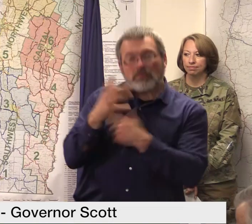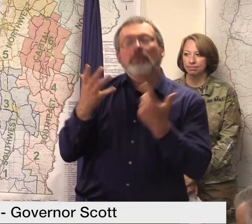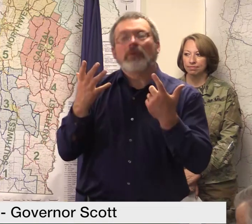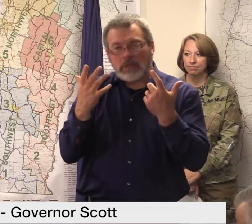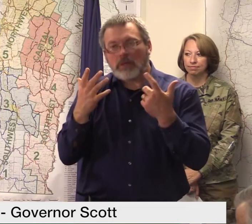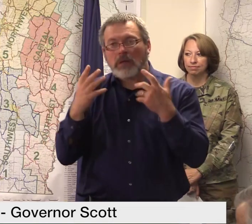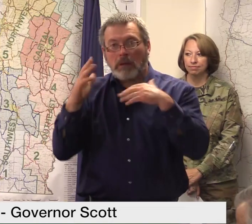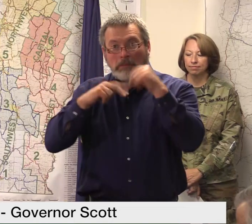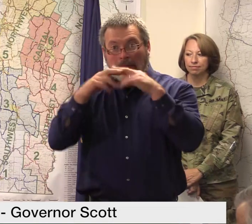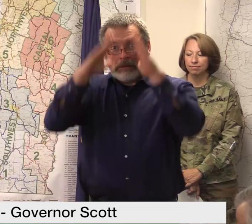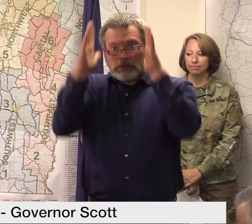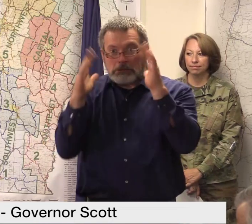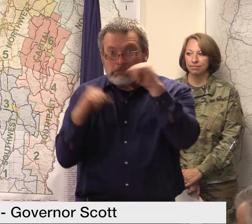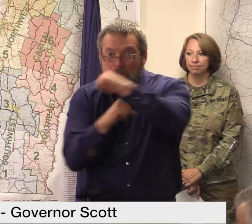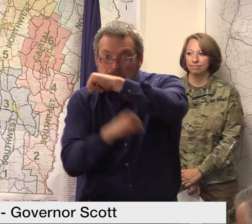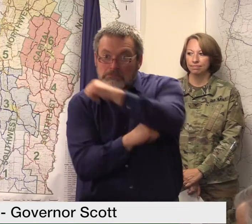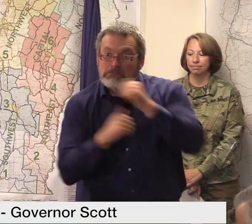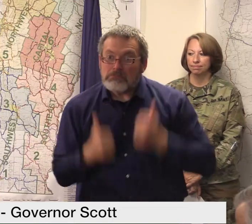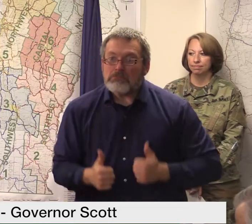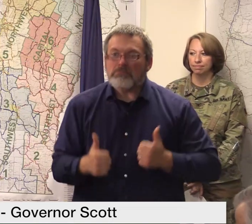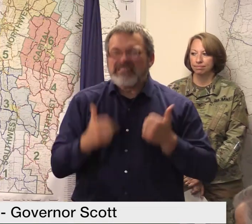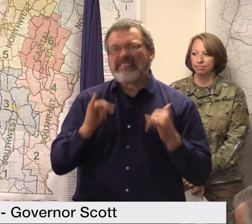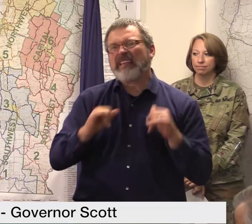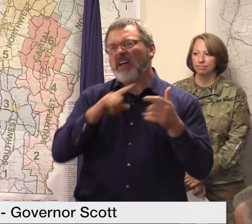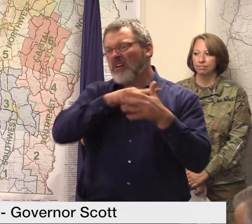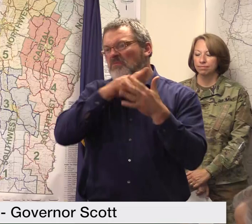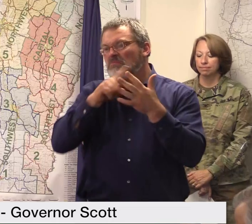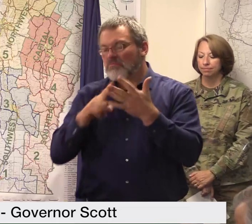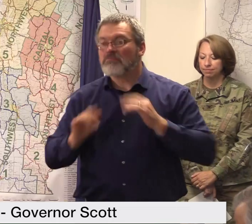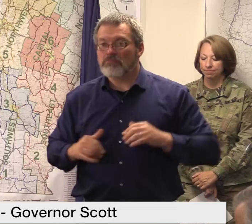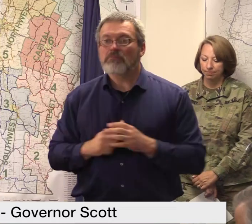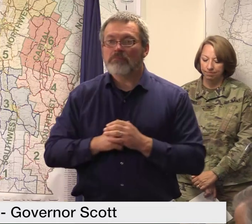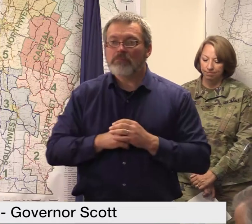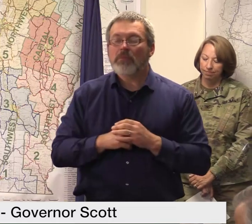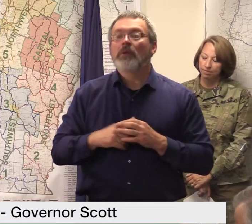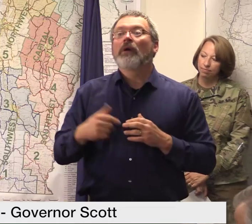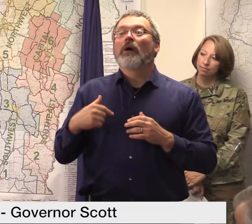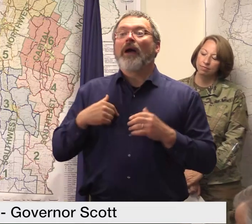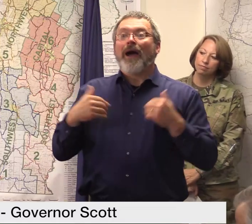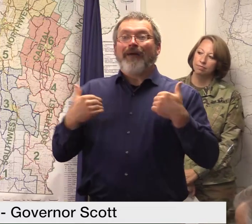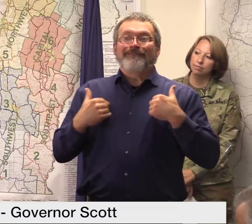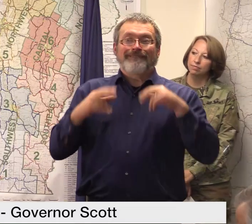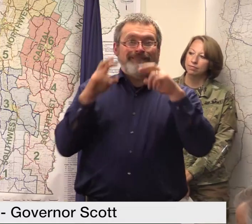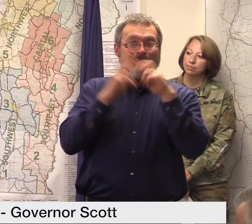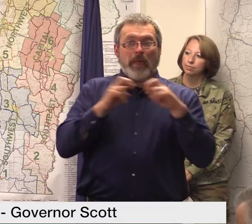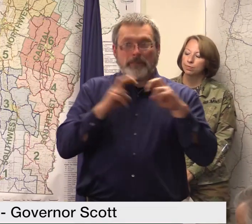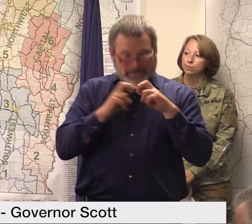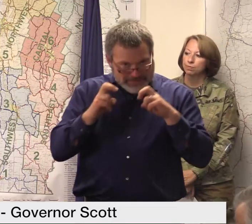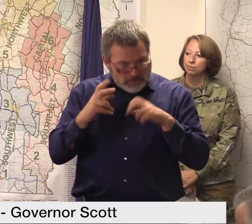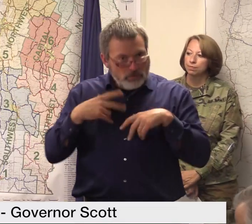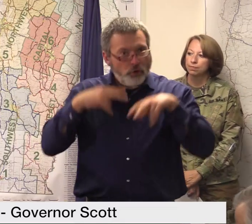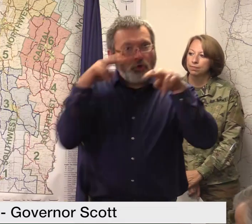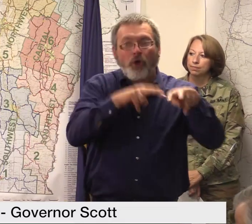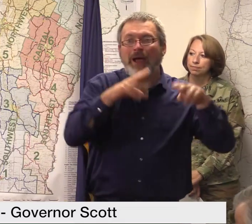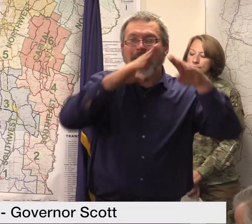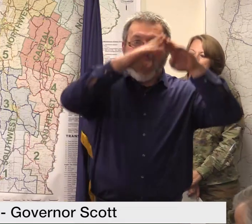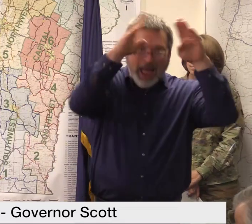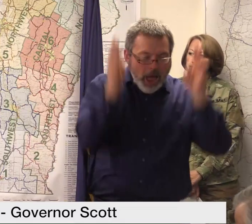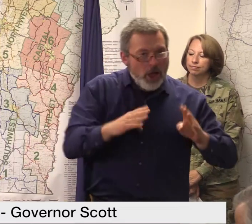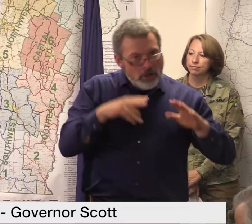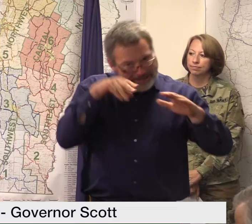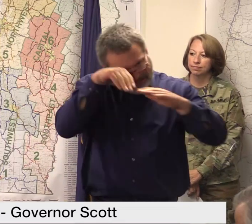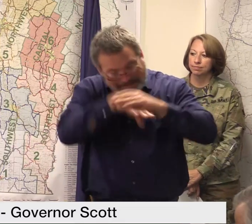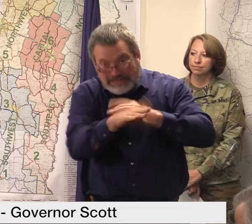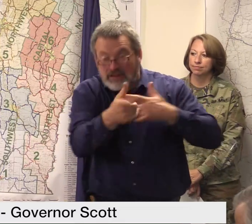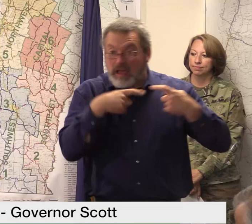teams to the field with plumbing electrical and structural inspectors who have completed over 800 inspections in both public public and